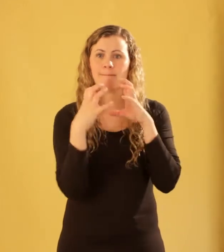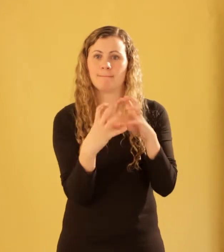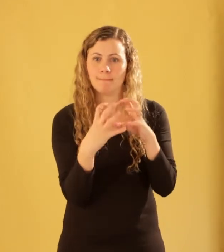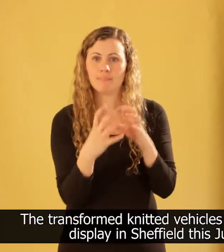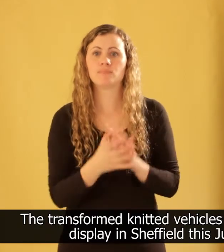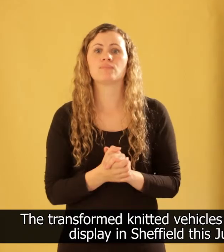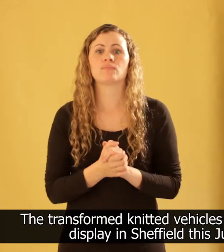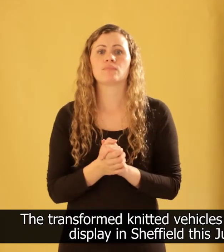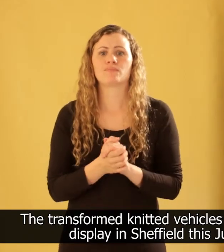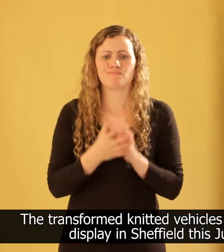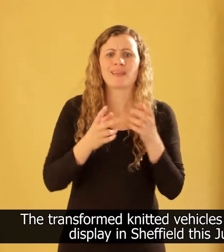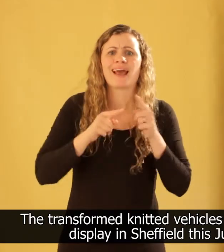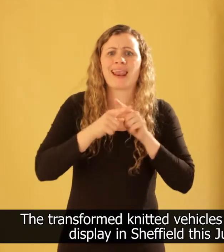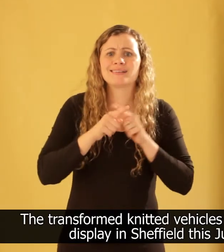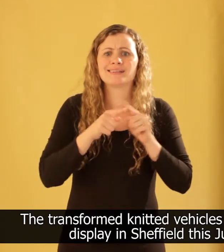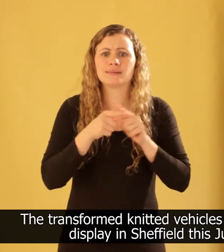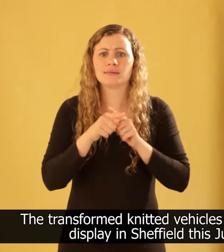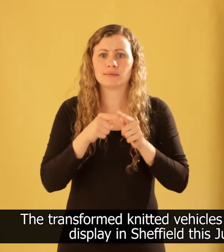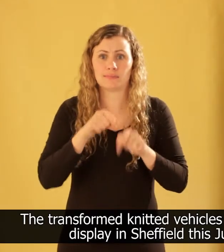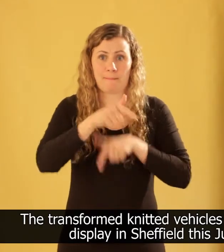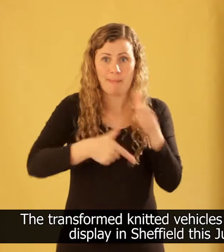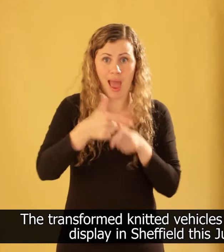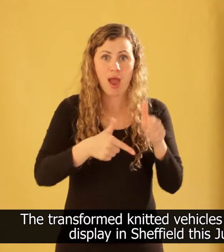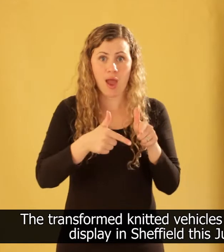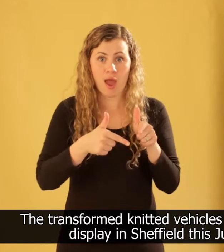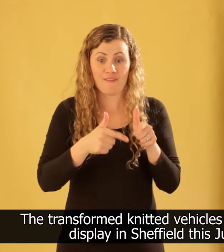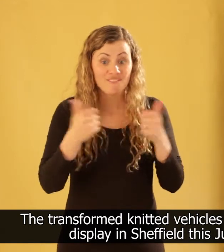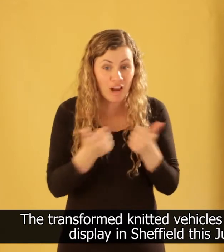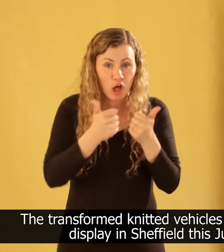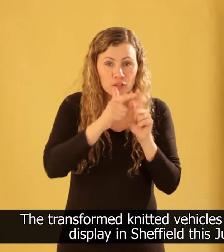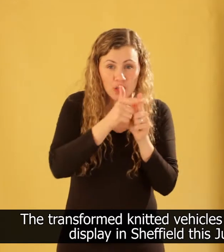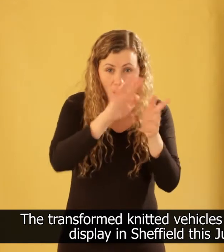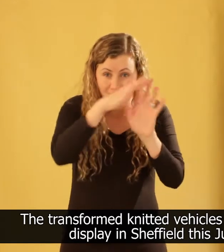The transformed knitted vehicles will go on display in Sheffield this July.